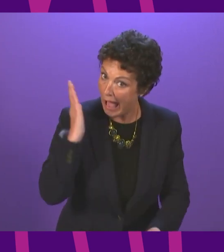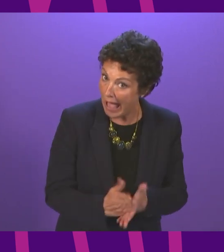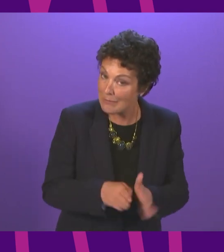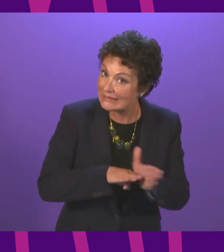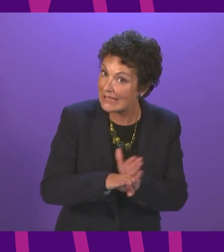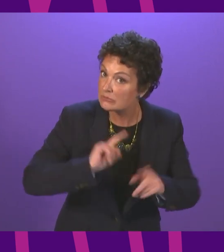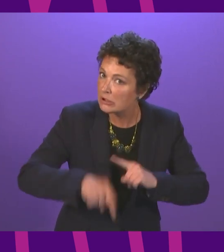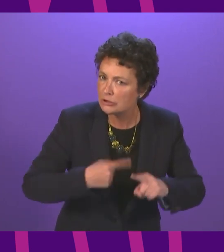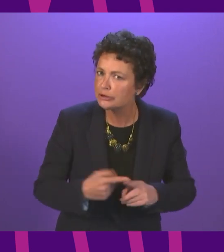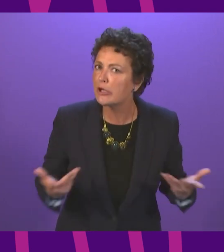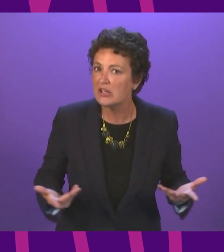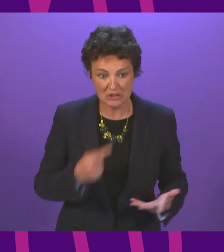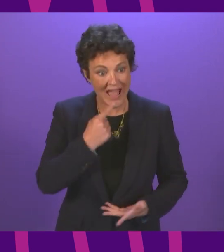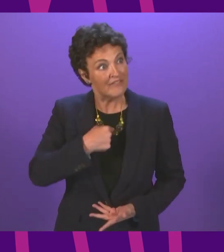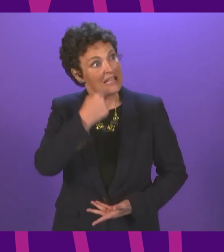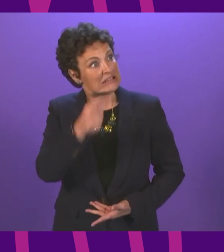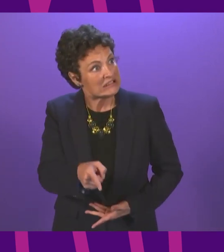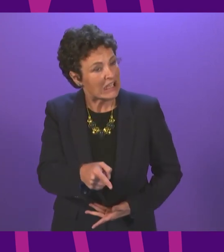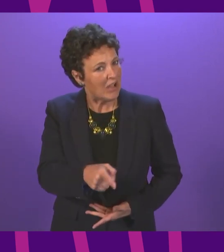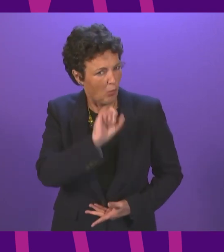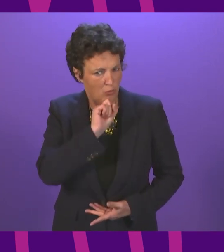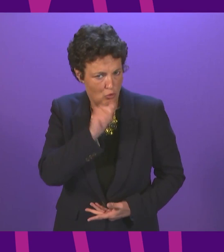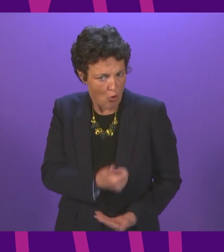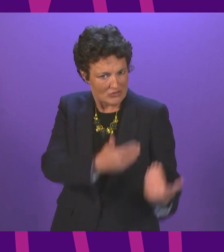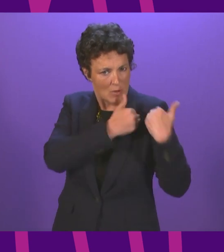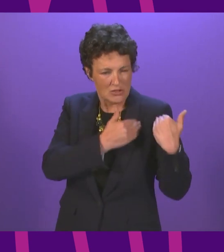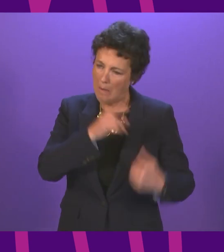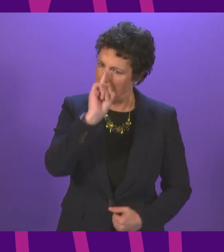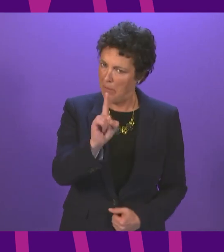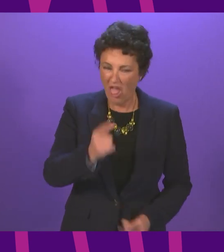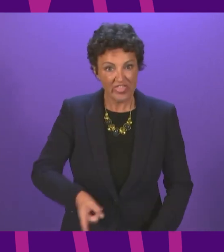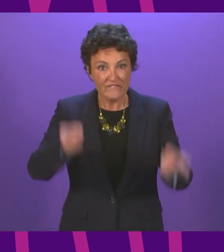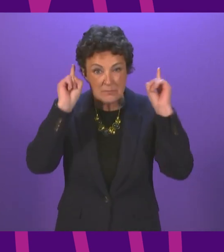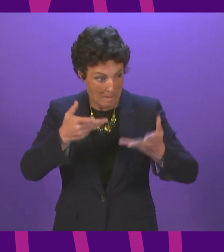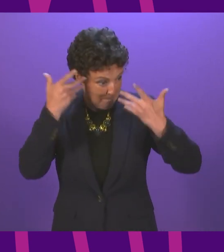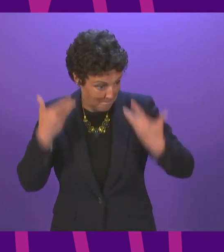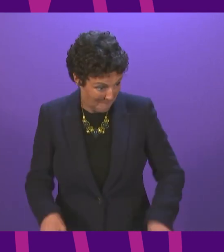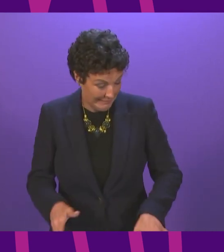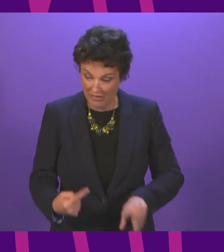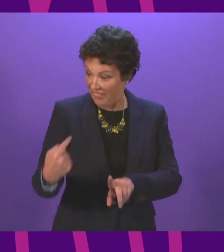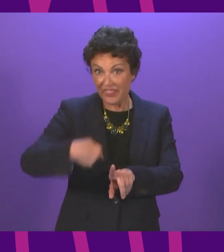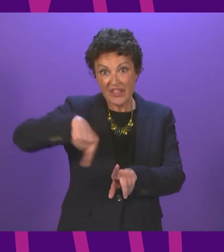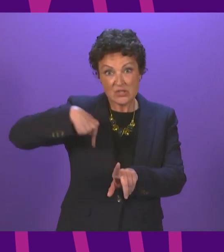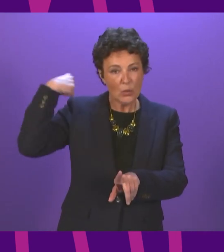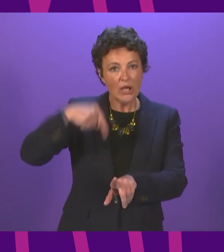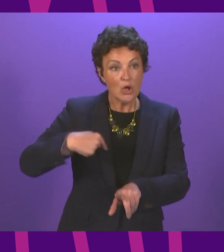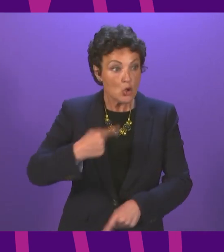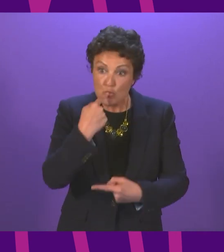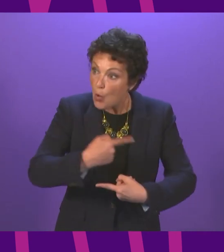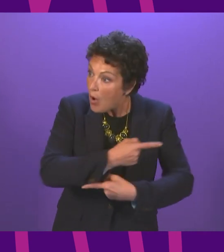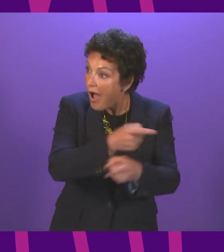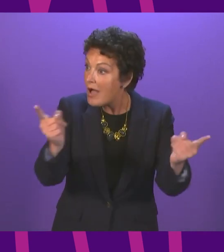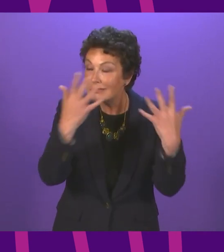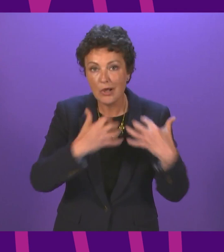next year, and that would be irresponsible. Yet the First Minister stood up at that desk earlier on this week to give us as a country